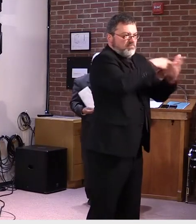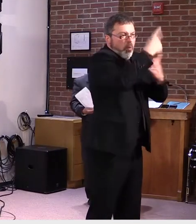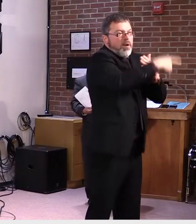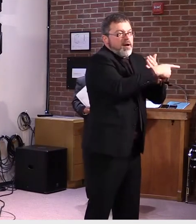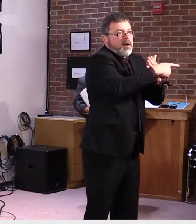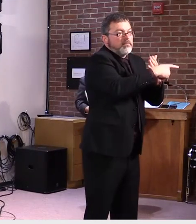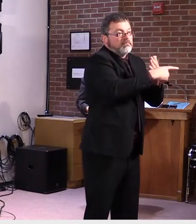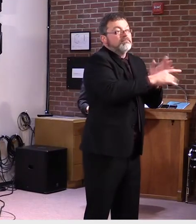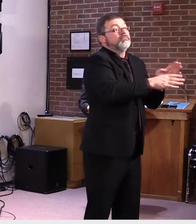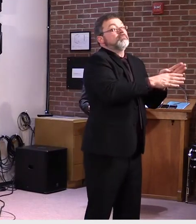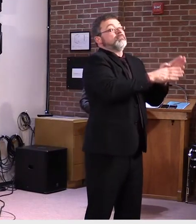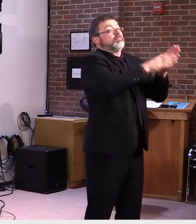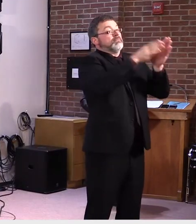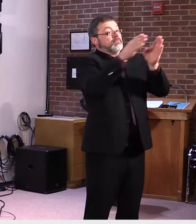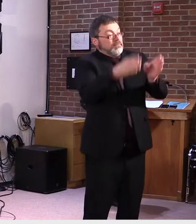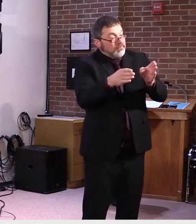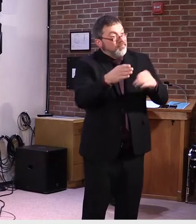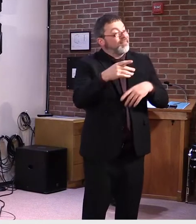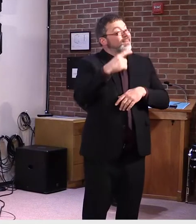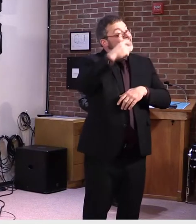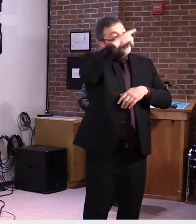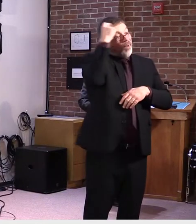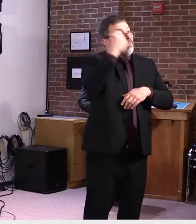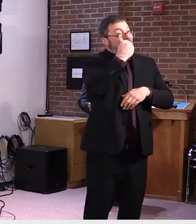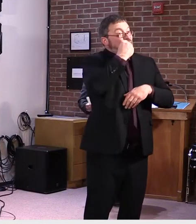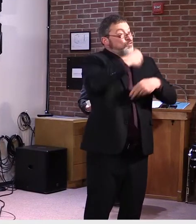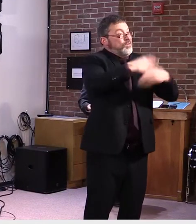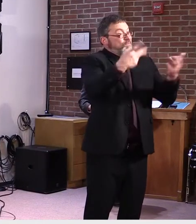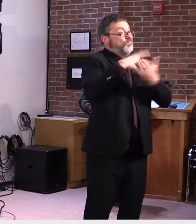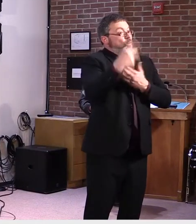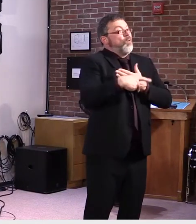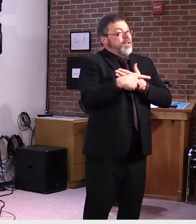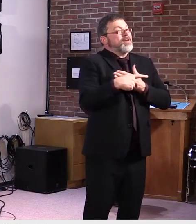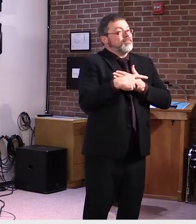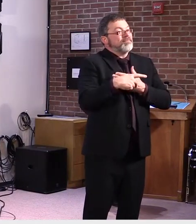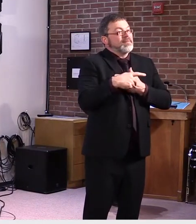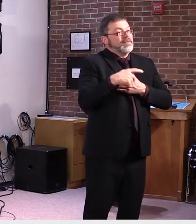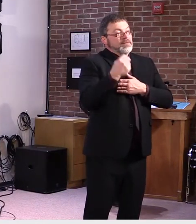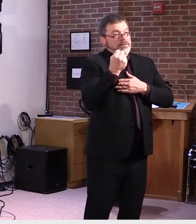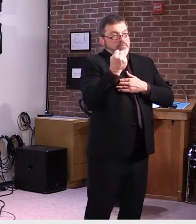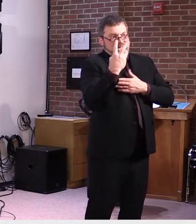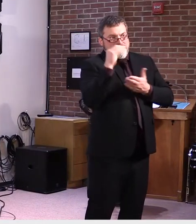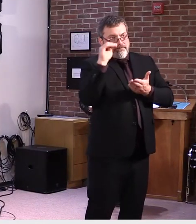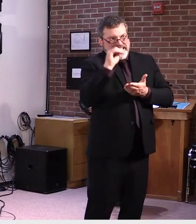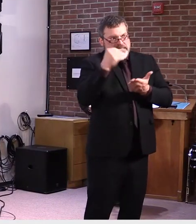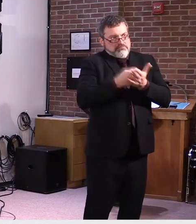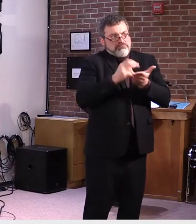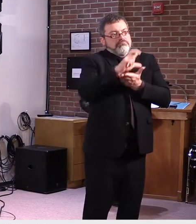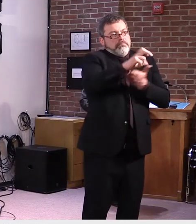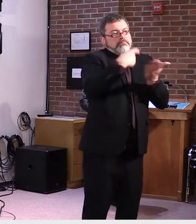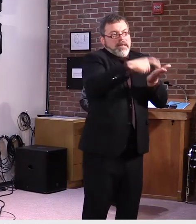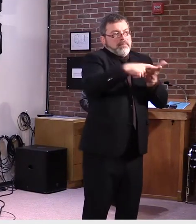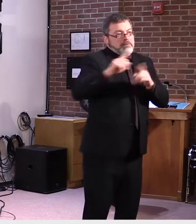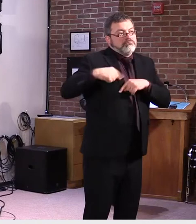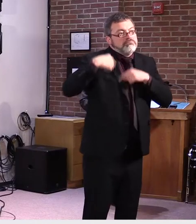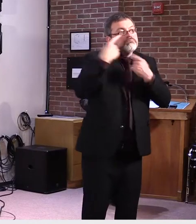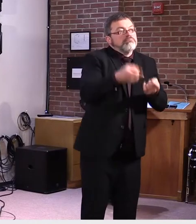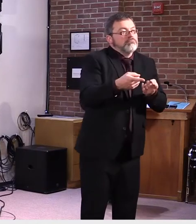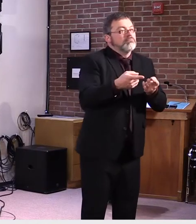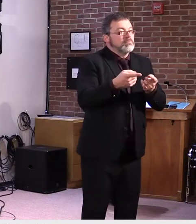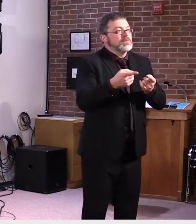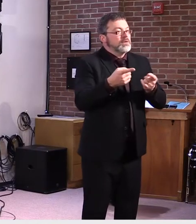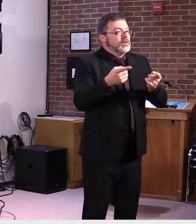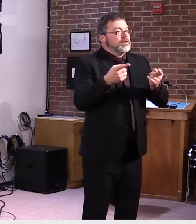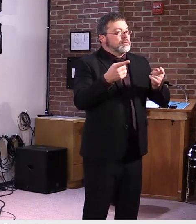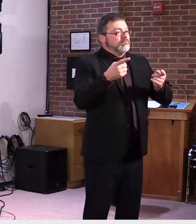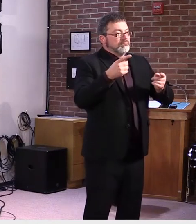Program totaling 12 million dollars for the delivery of meals June to August. The application for those funds went out to districts in late July.